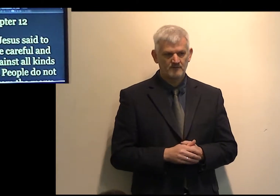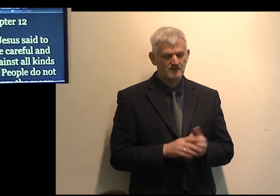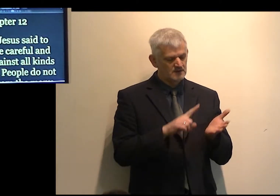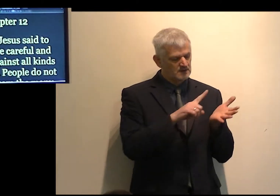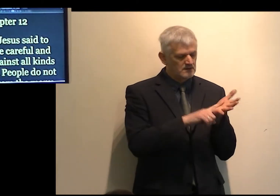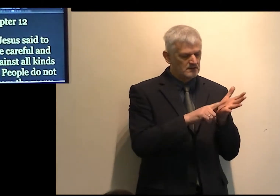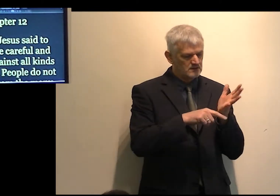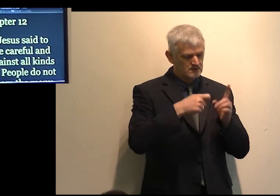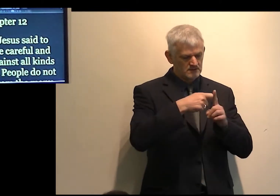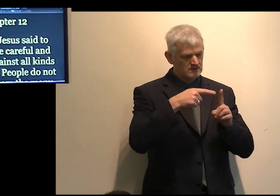Chapter 12.